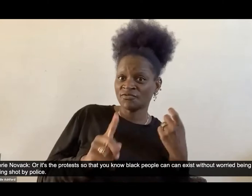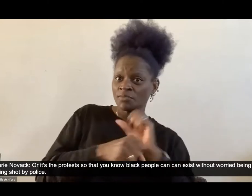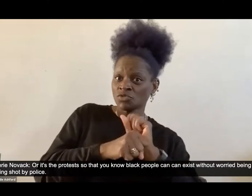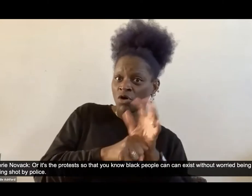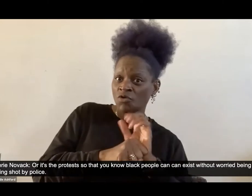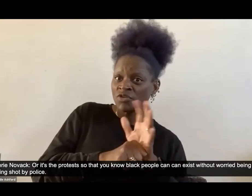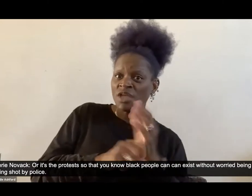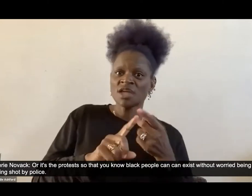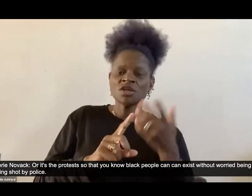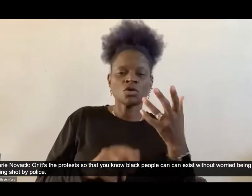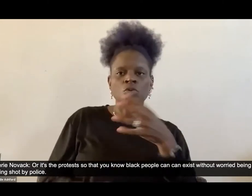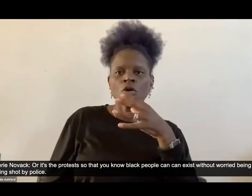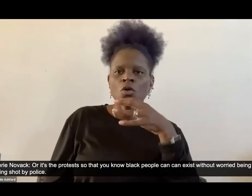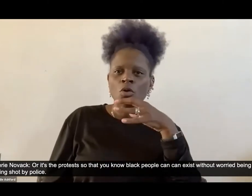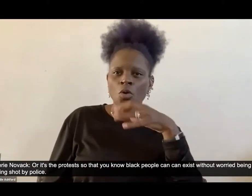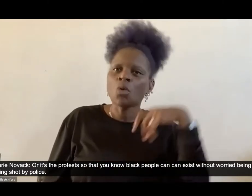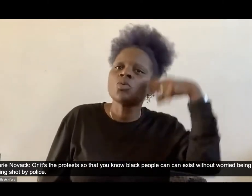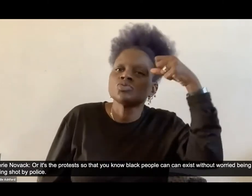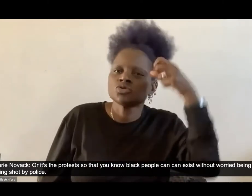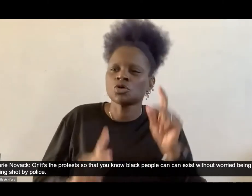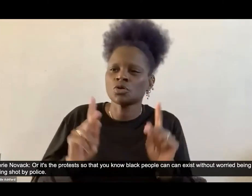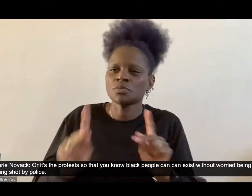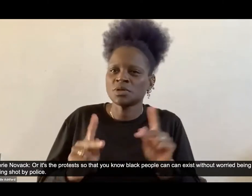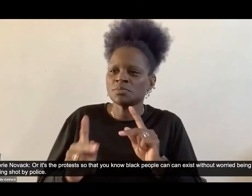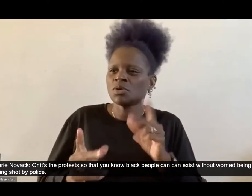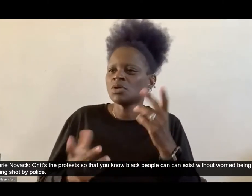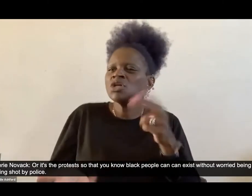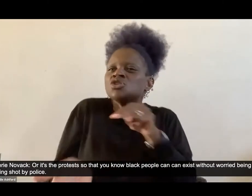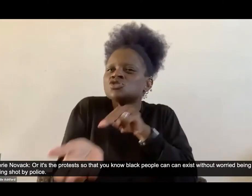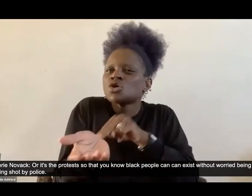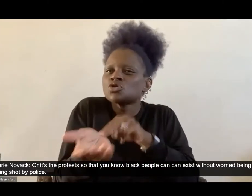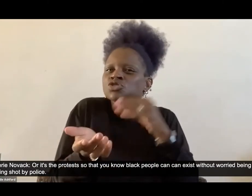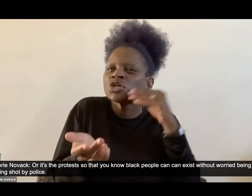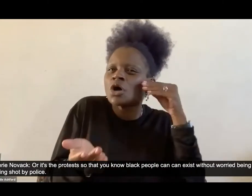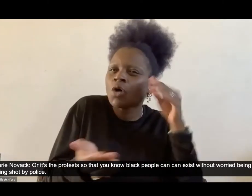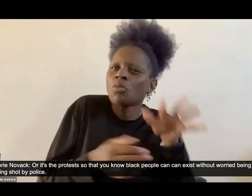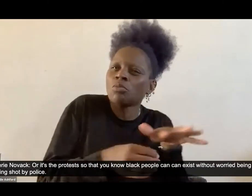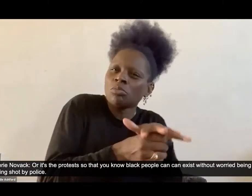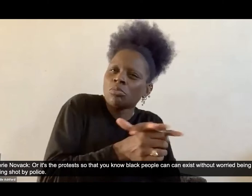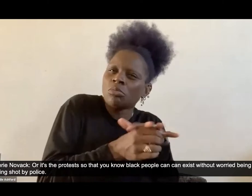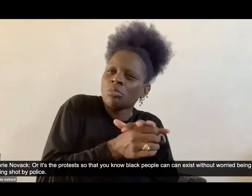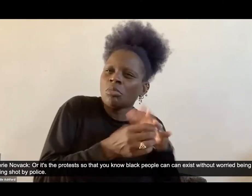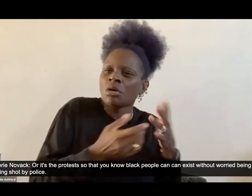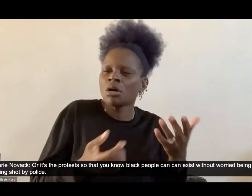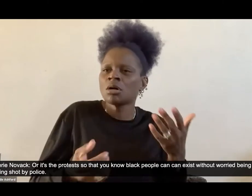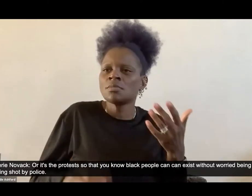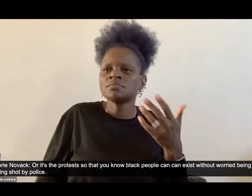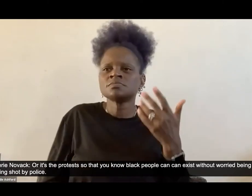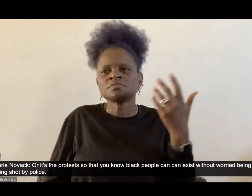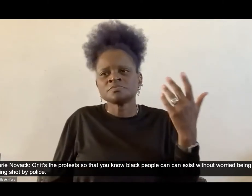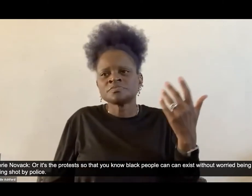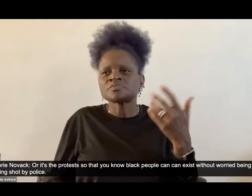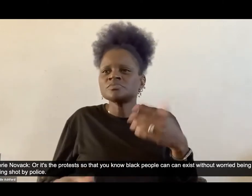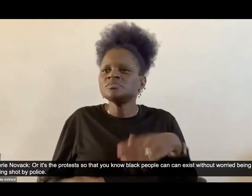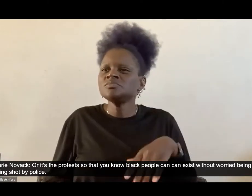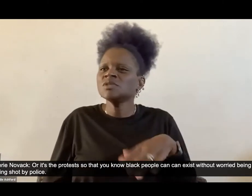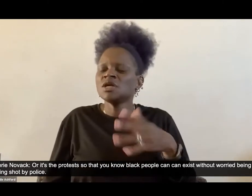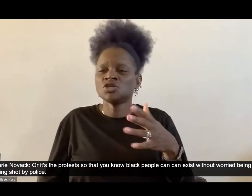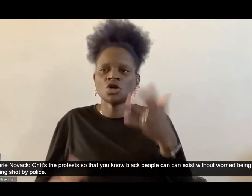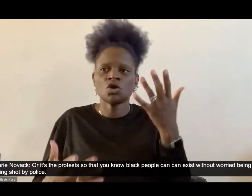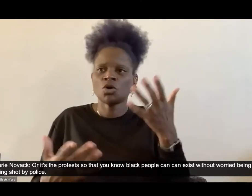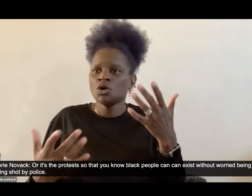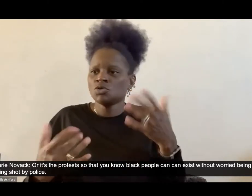it's, uh, or protests so that, you know, black people can, um, can exist without worried, being worried about getting shot by police.